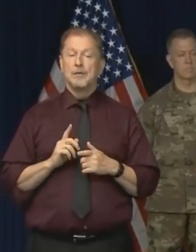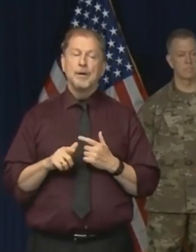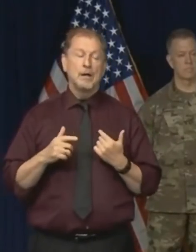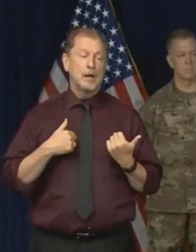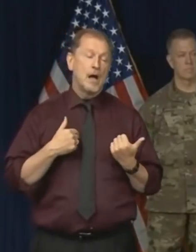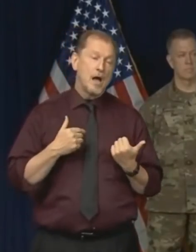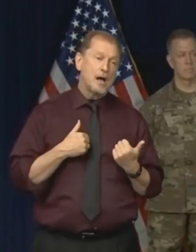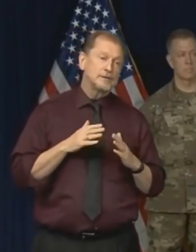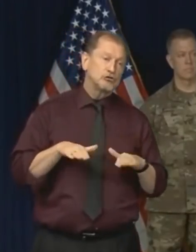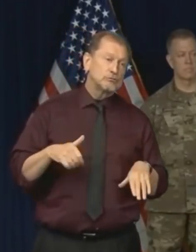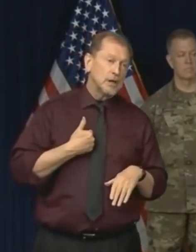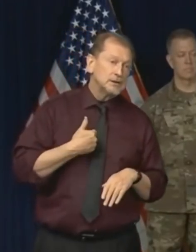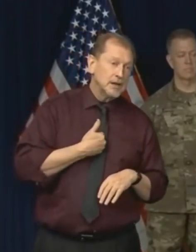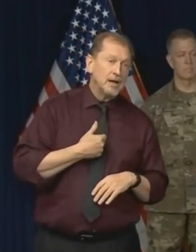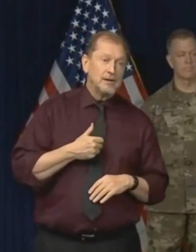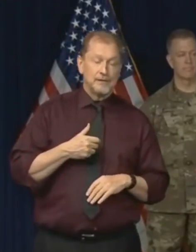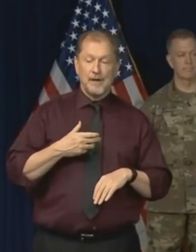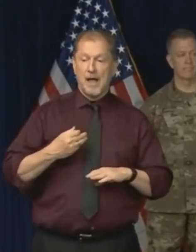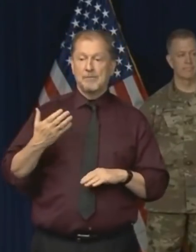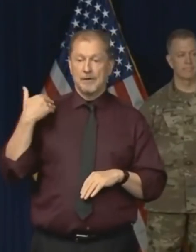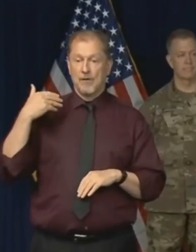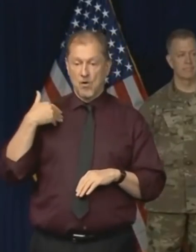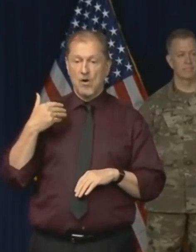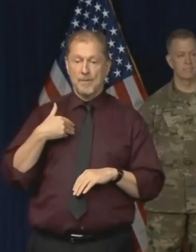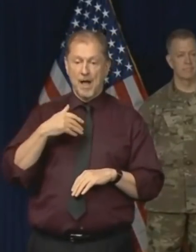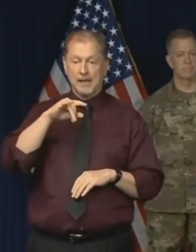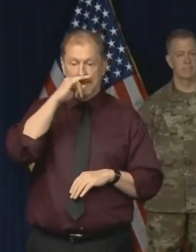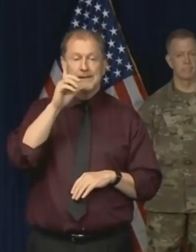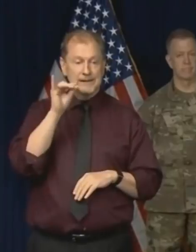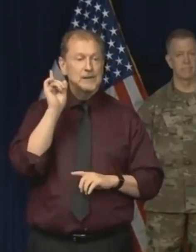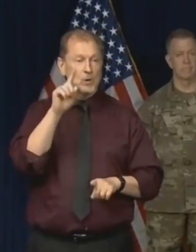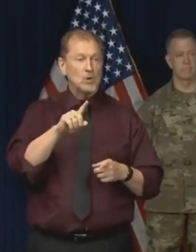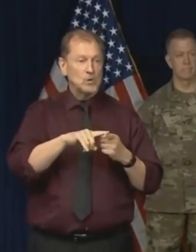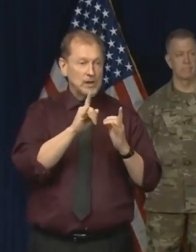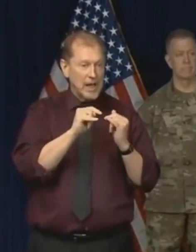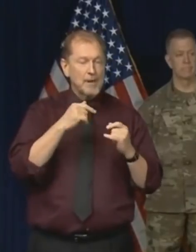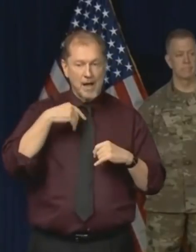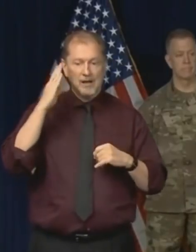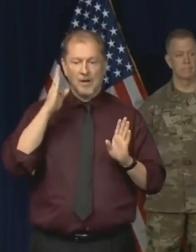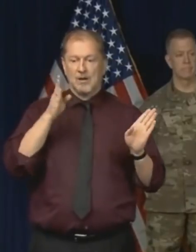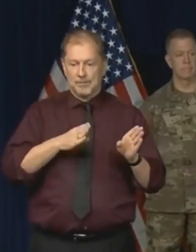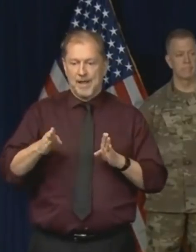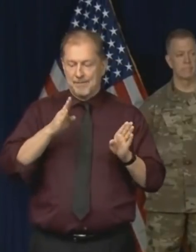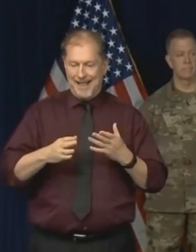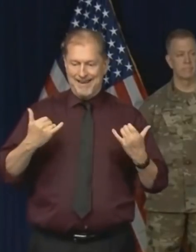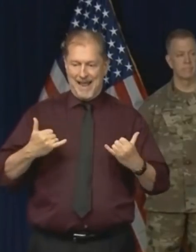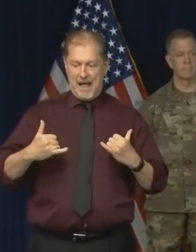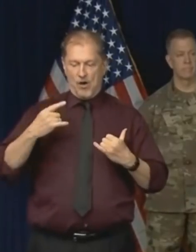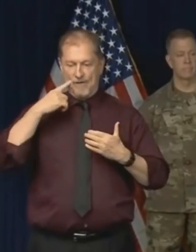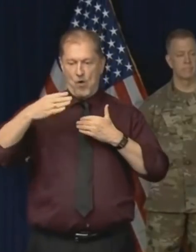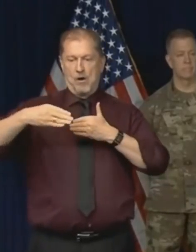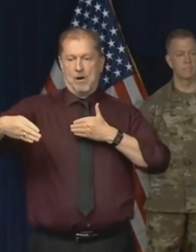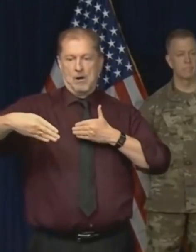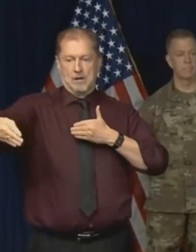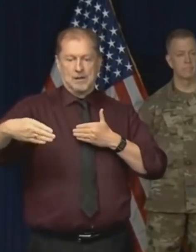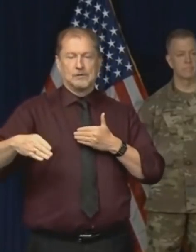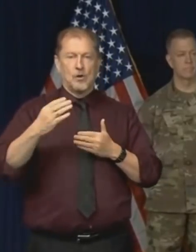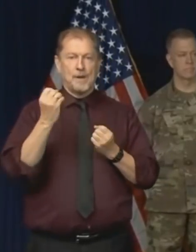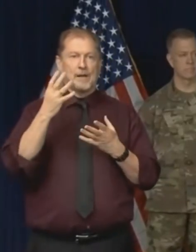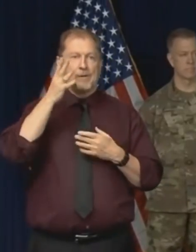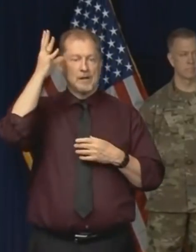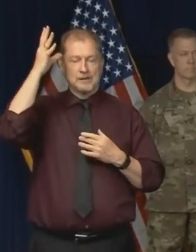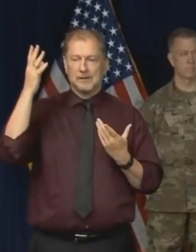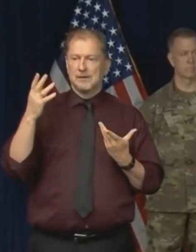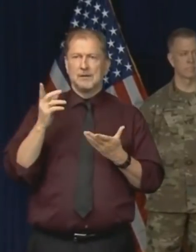have in the past gone to camp, I know all the planning is occurring now. And so